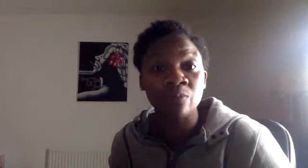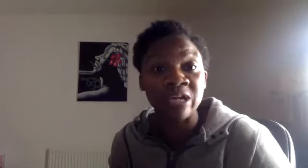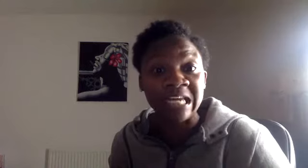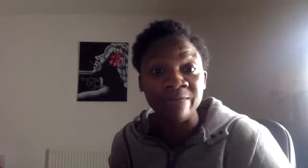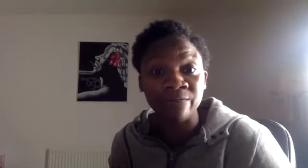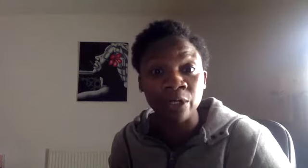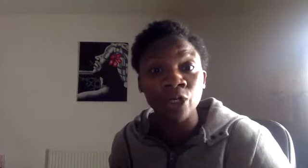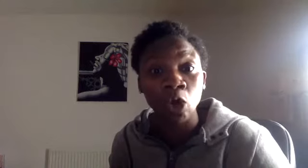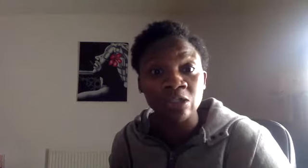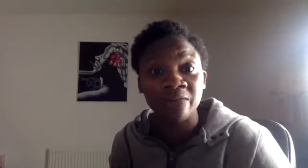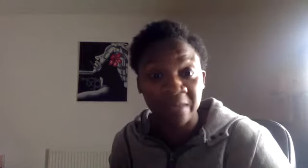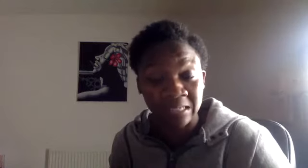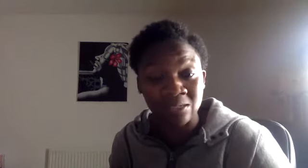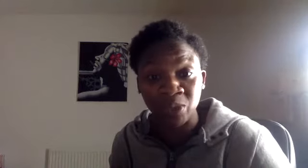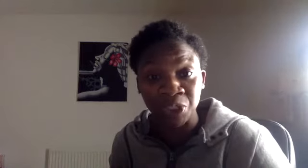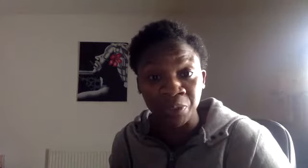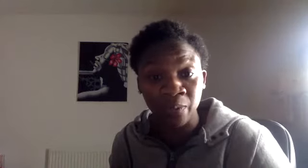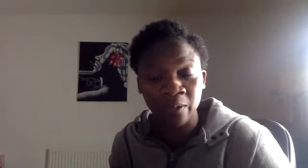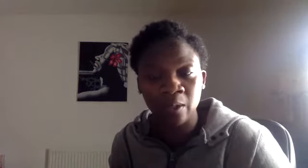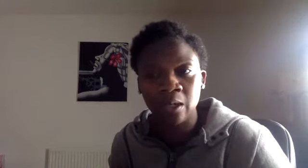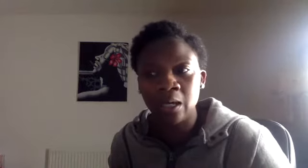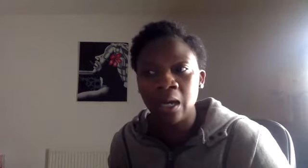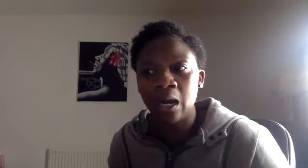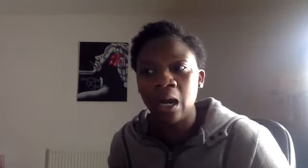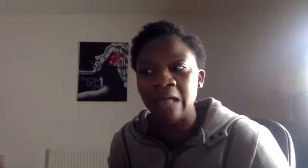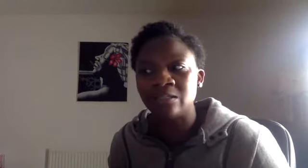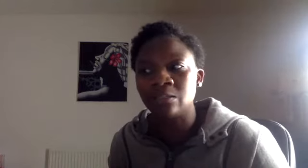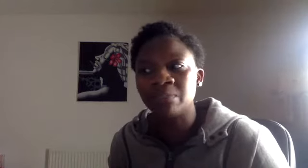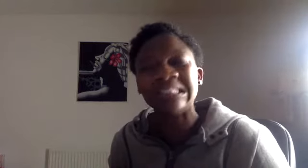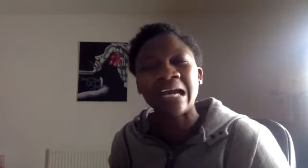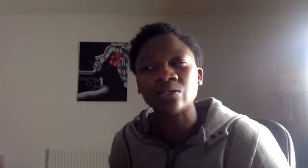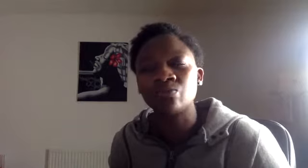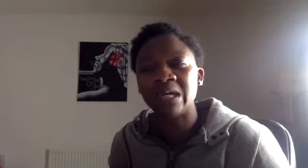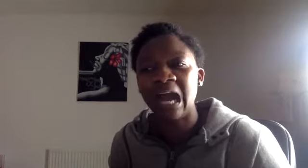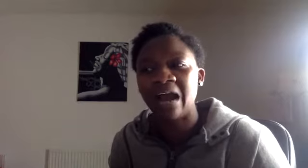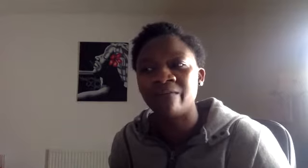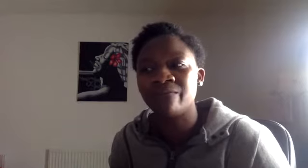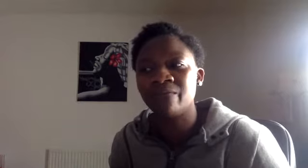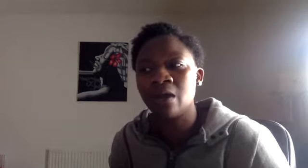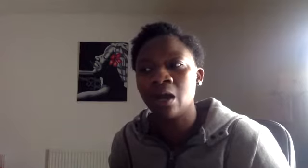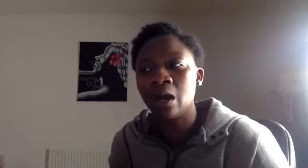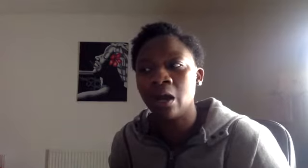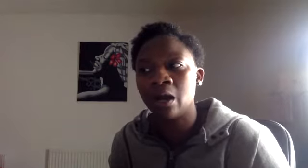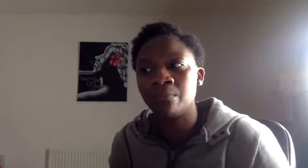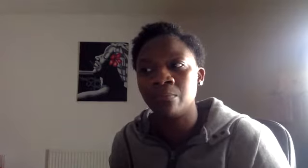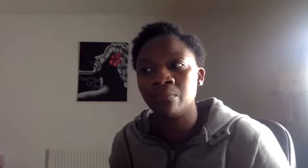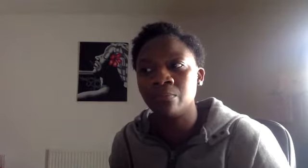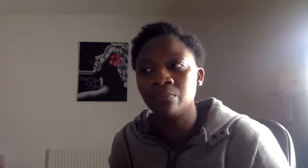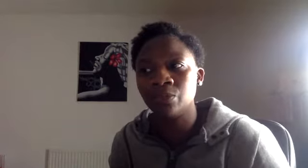relief for a lot of things that we do. And, but yet we have, um, you know,